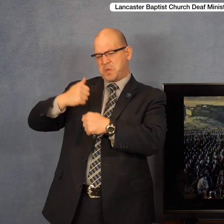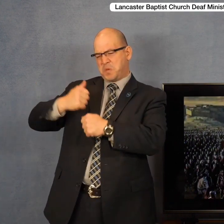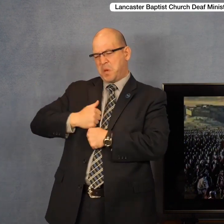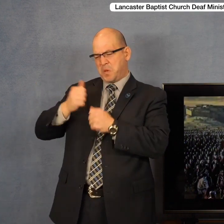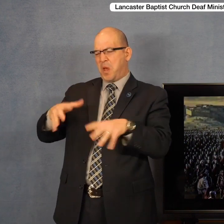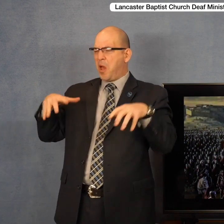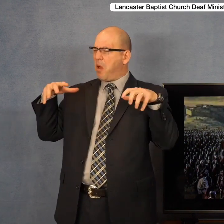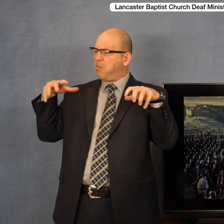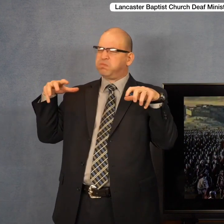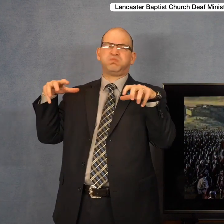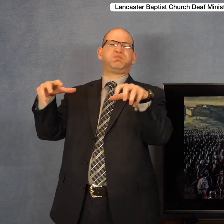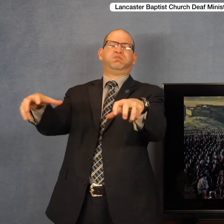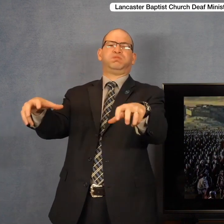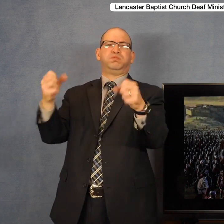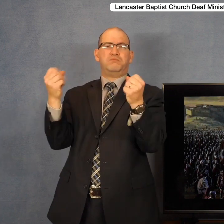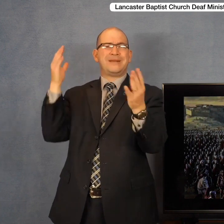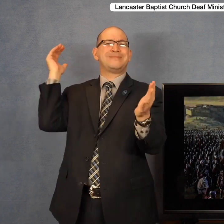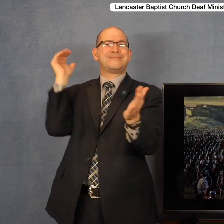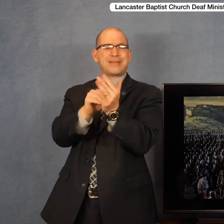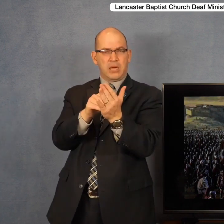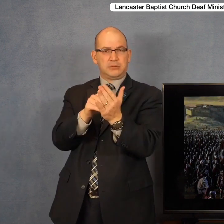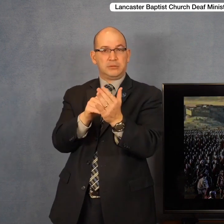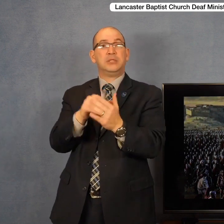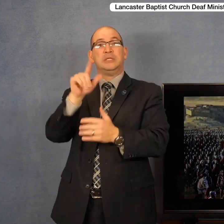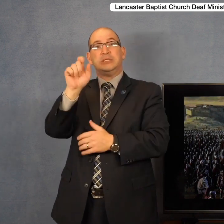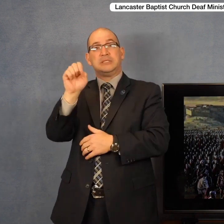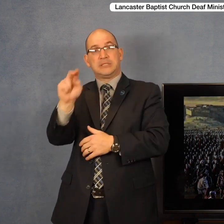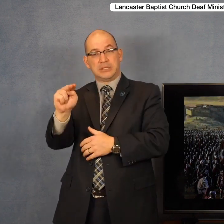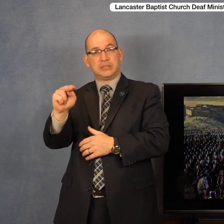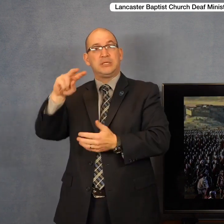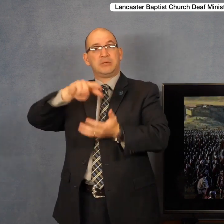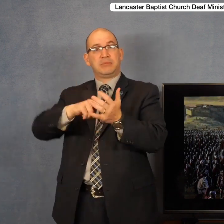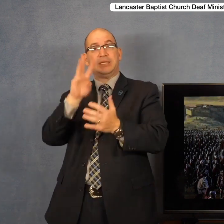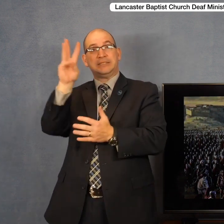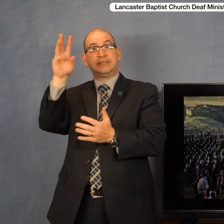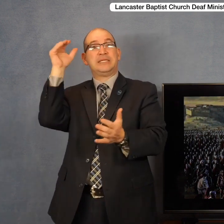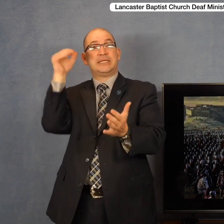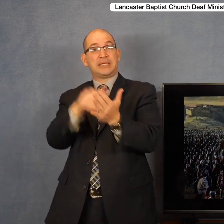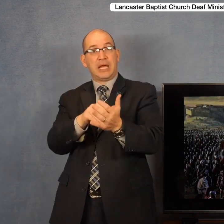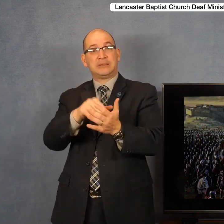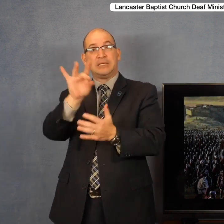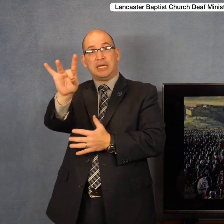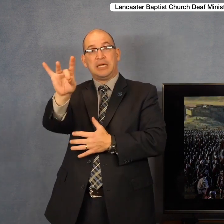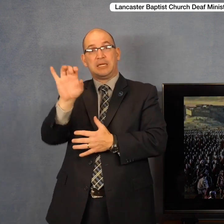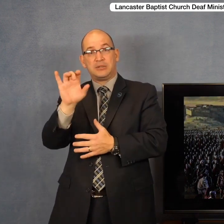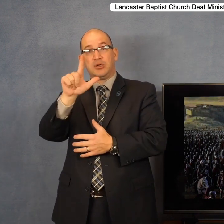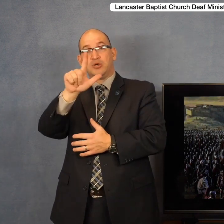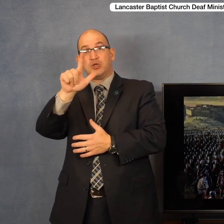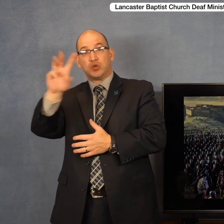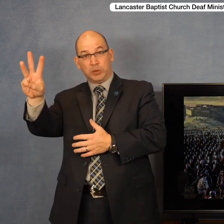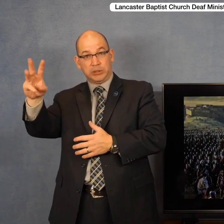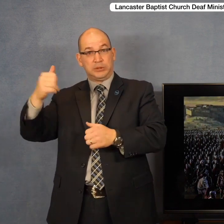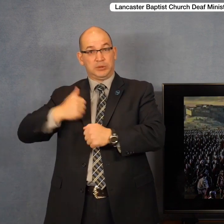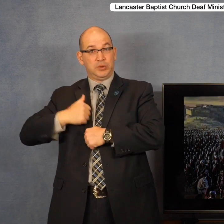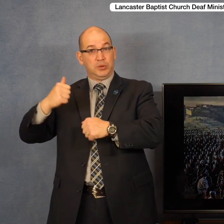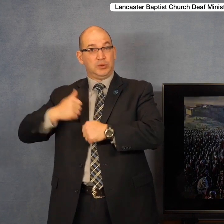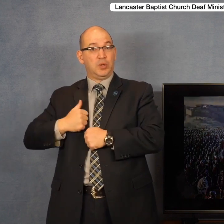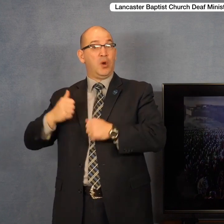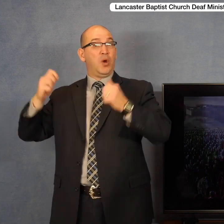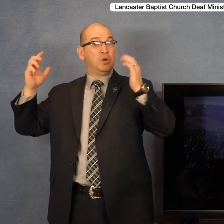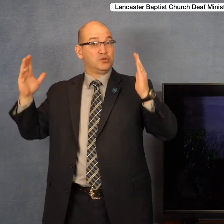of Roman soldiers. In fact, a legion of soldiers was 6,826 soldiers.